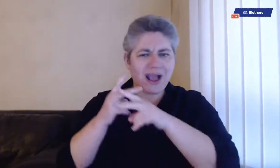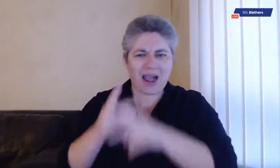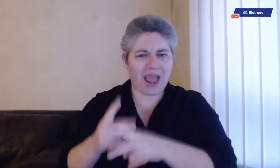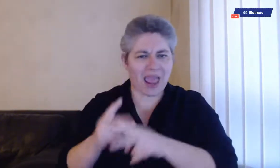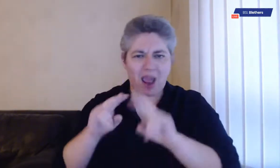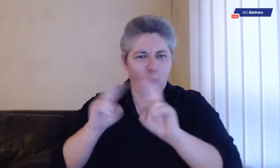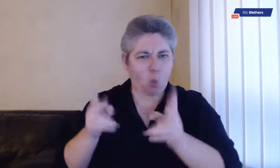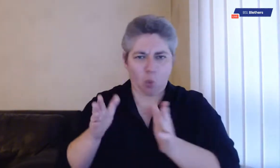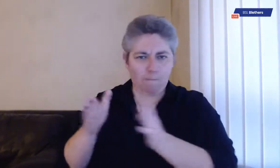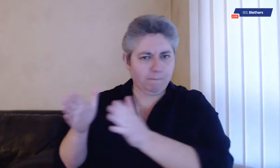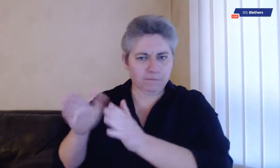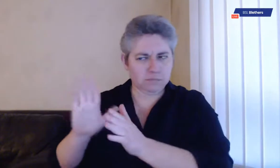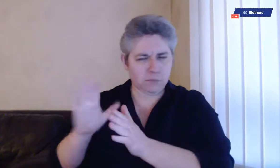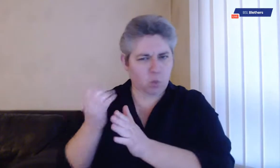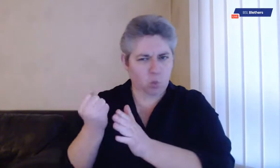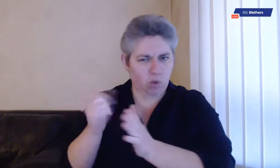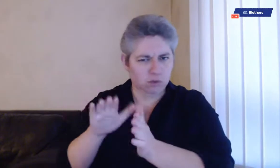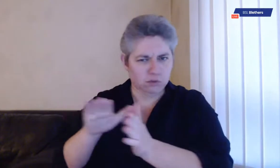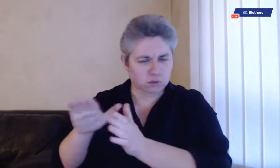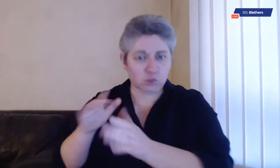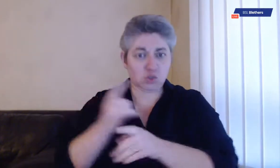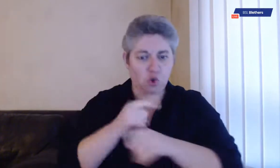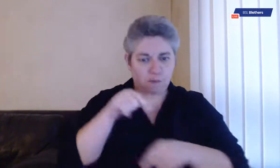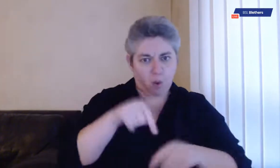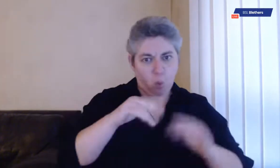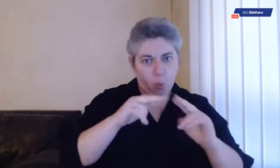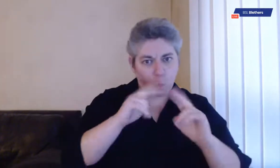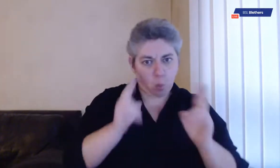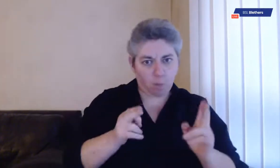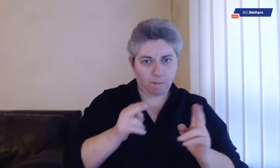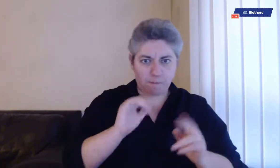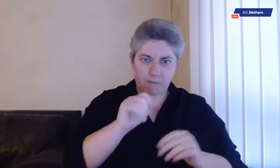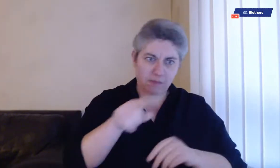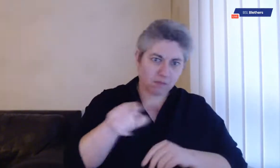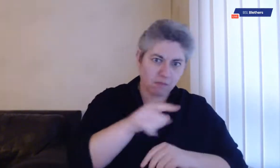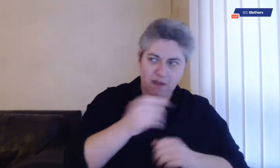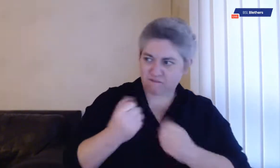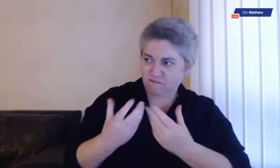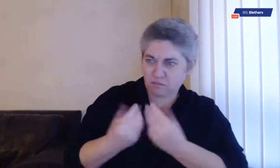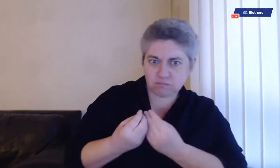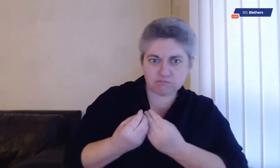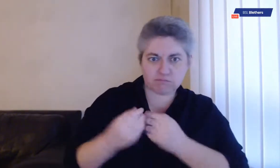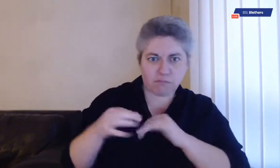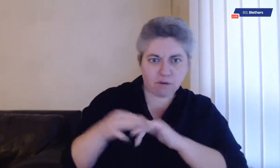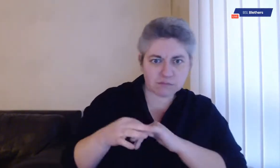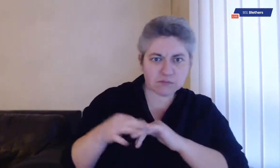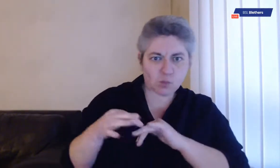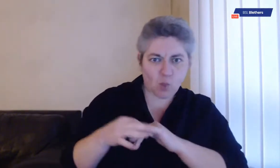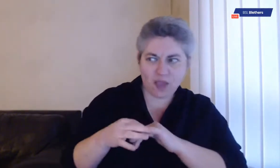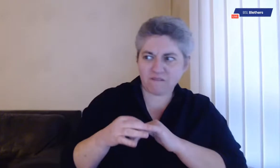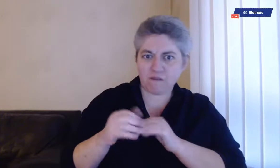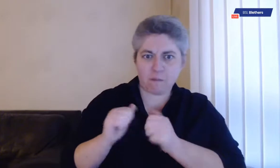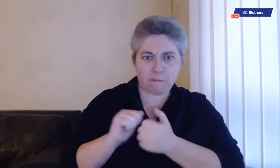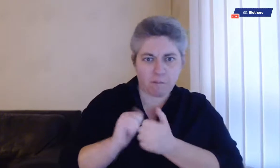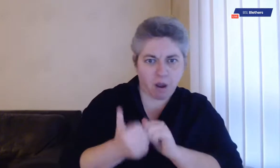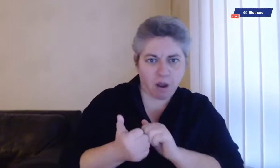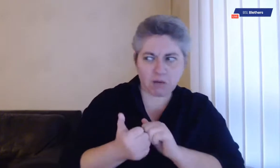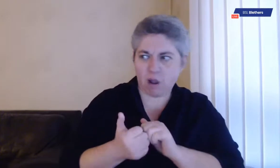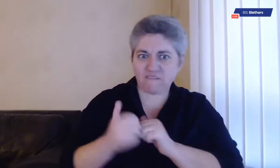So that's the ambition of today. We're not talking about care homes and the kind of provision that is made in care homes. We're talking